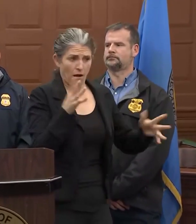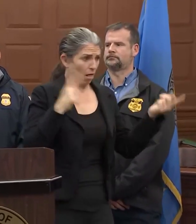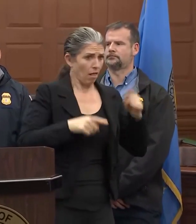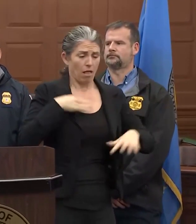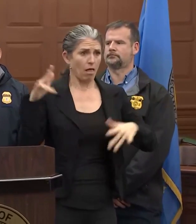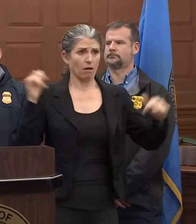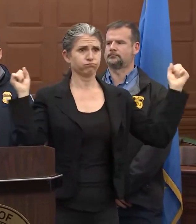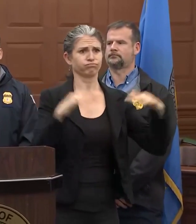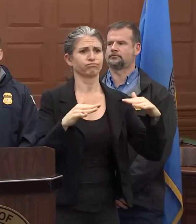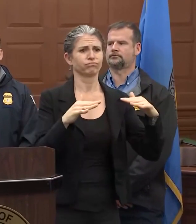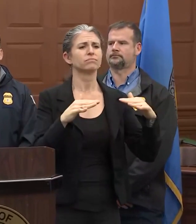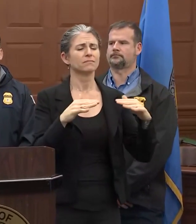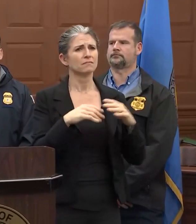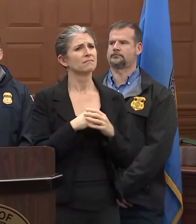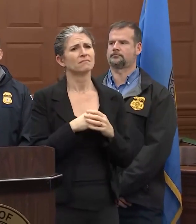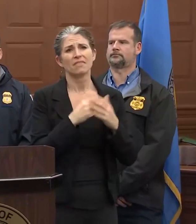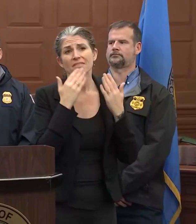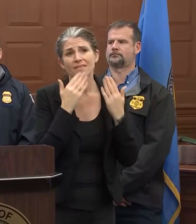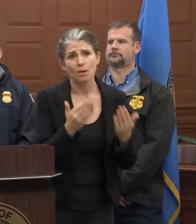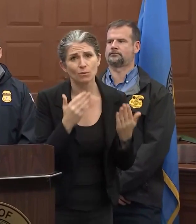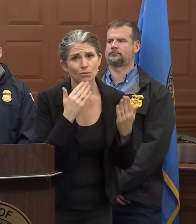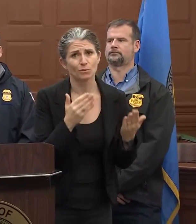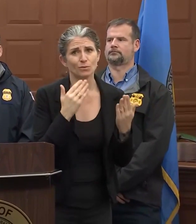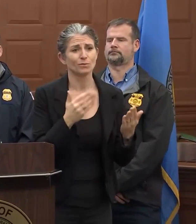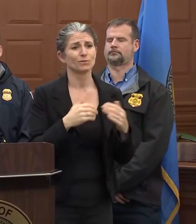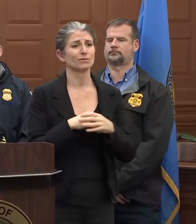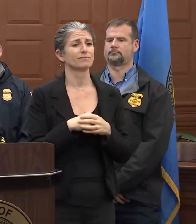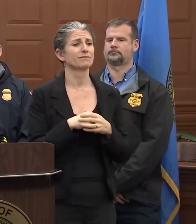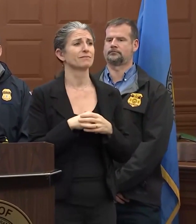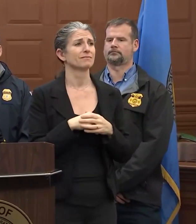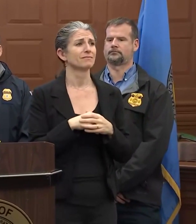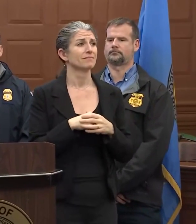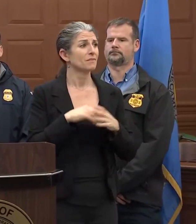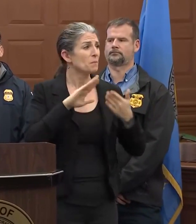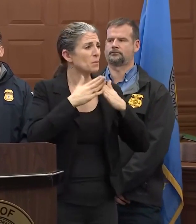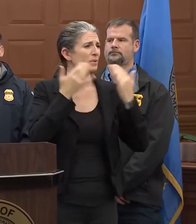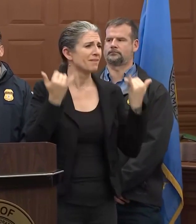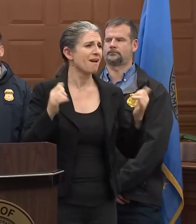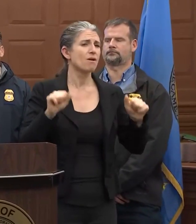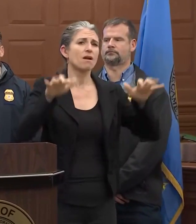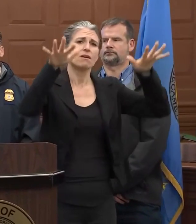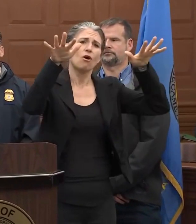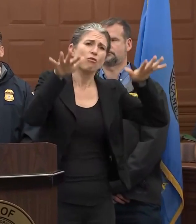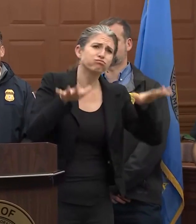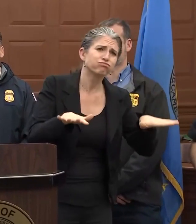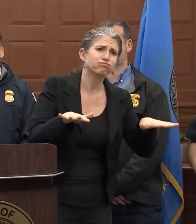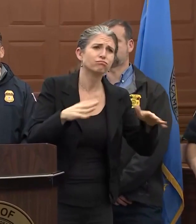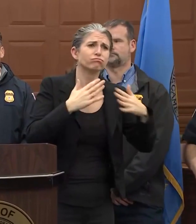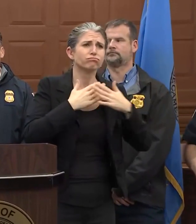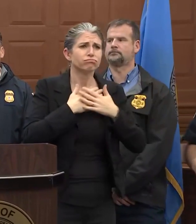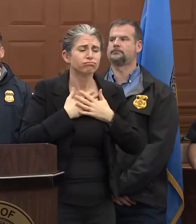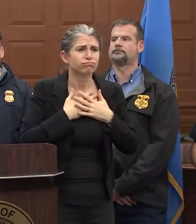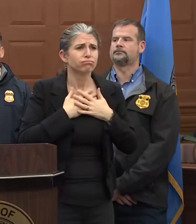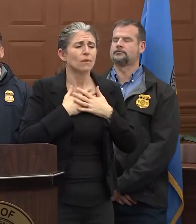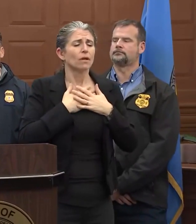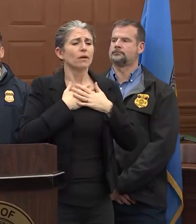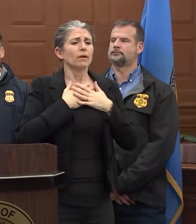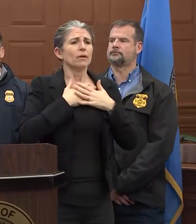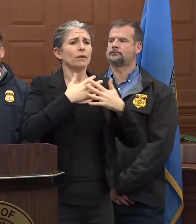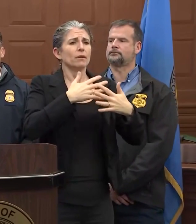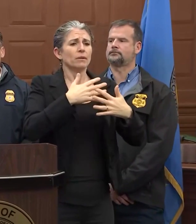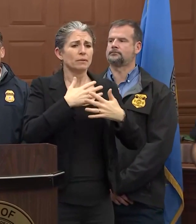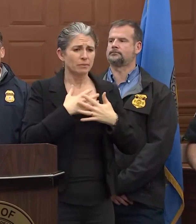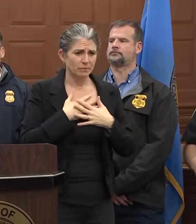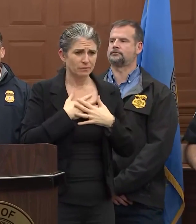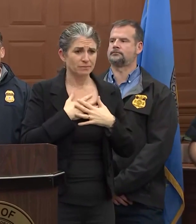much. Our community can now breathe a sigh of relief, as the governor stated, and I can't echo that enough. Our work, again, is not